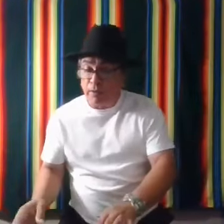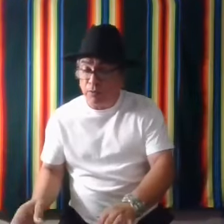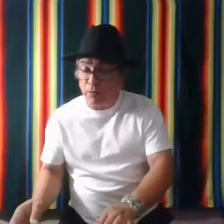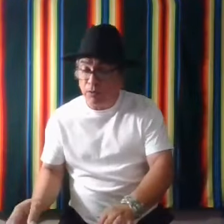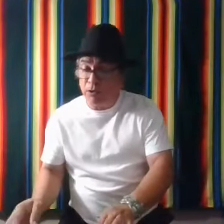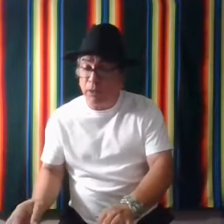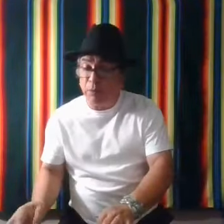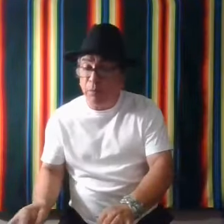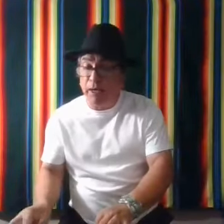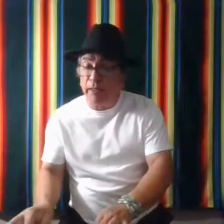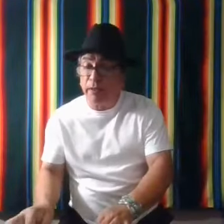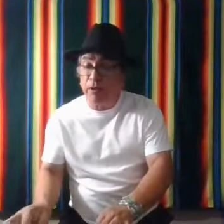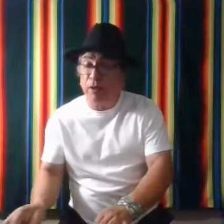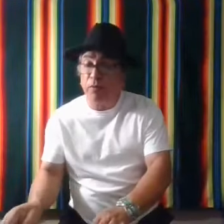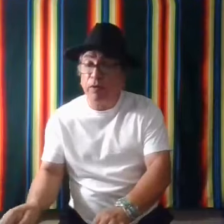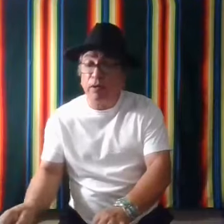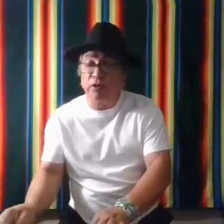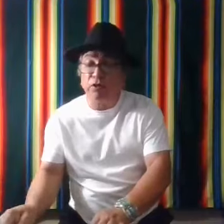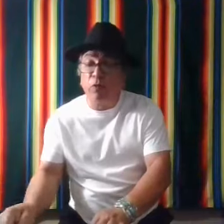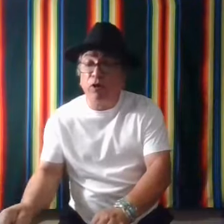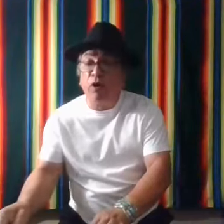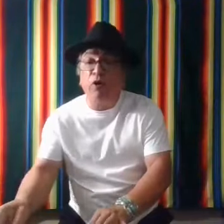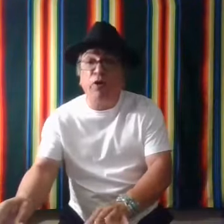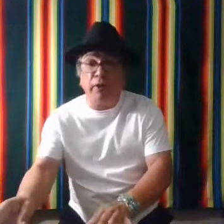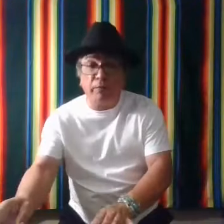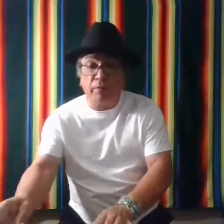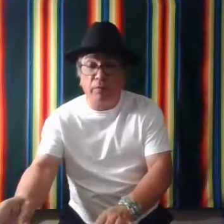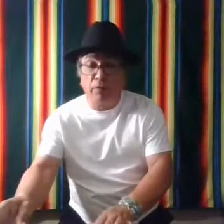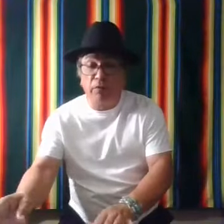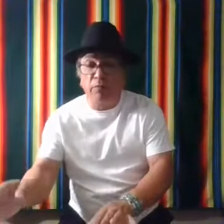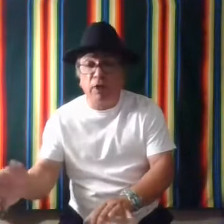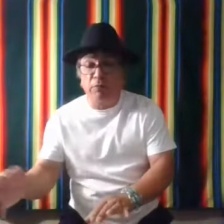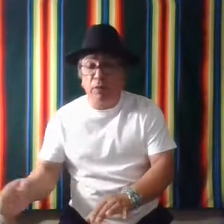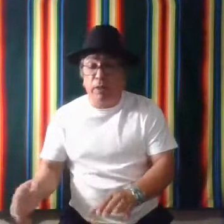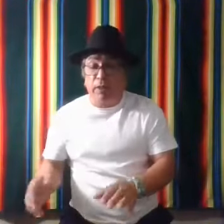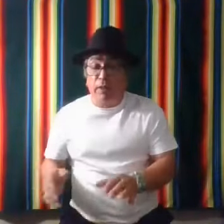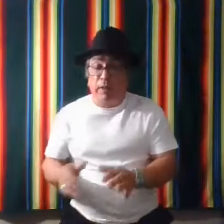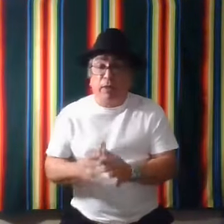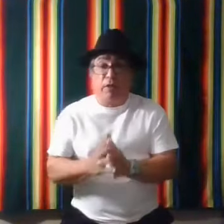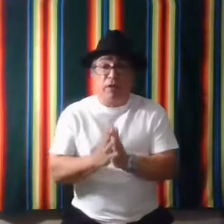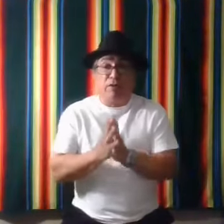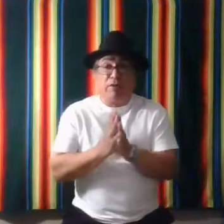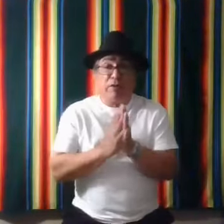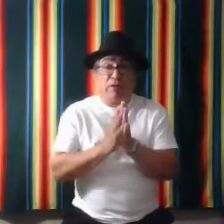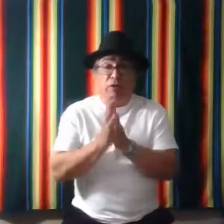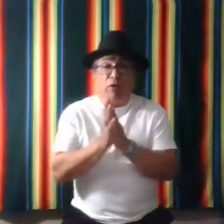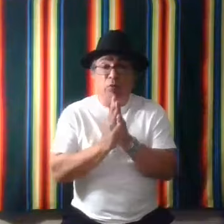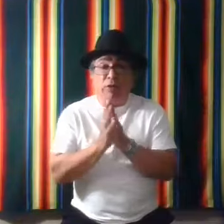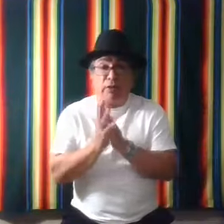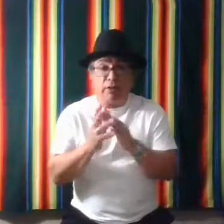So just keep in mind, you know, this is all, we're all learning. Sometimes, uh, I told them once that